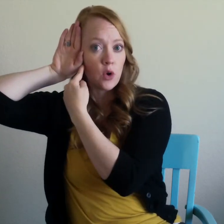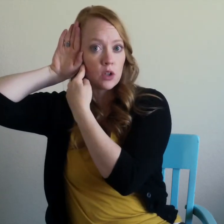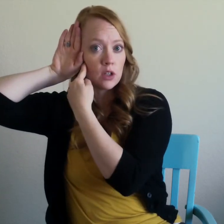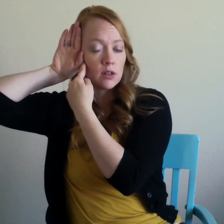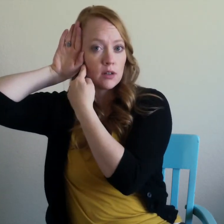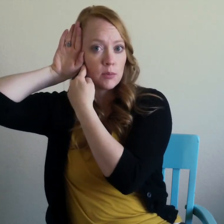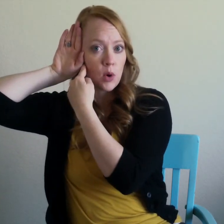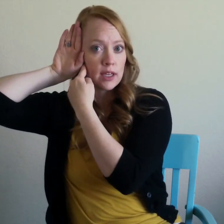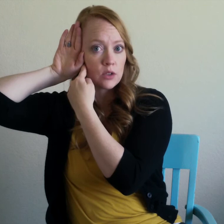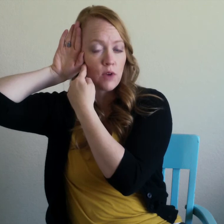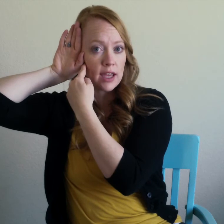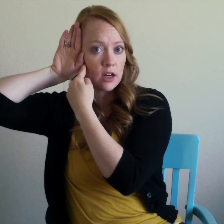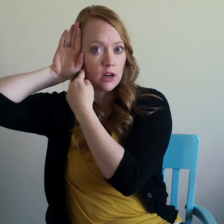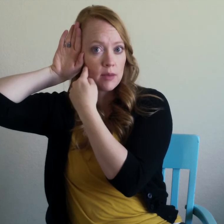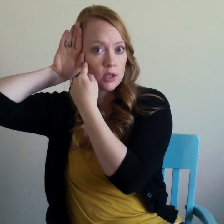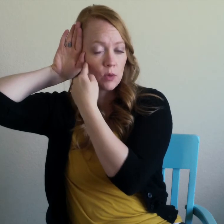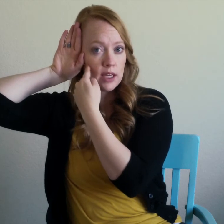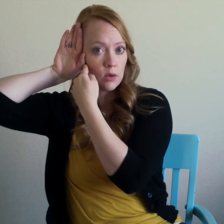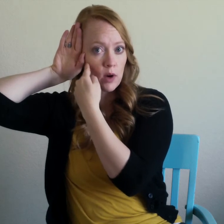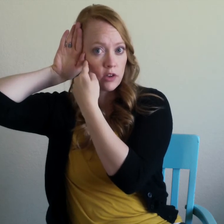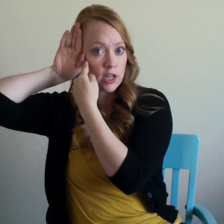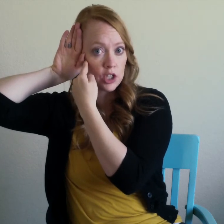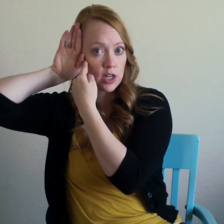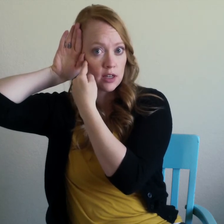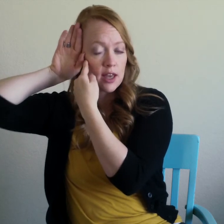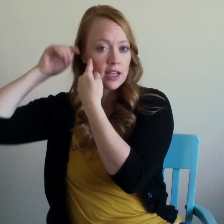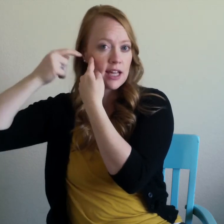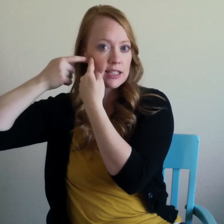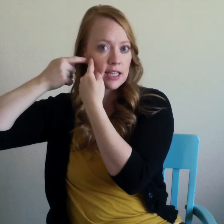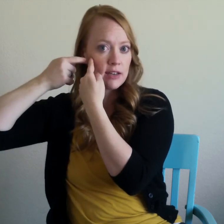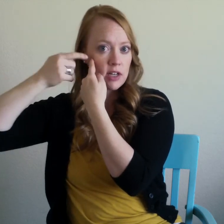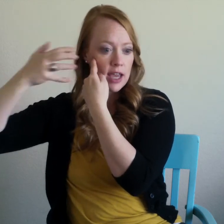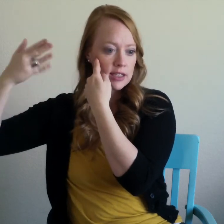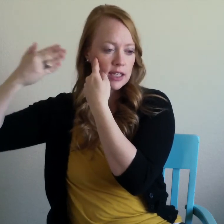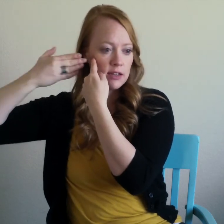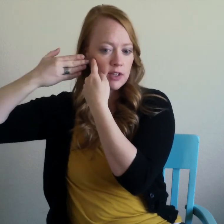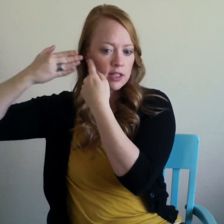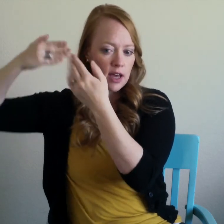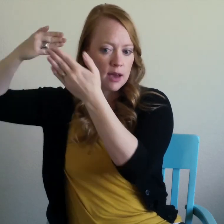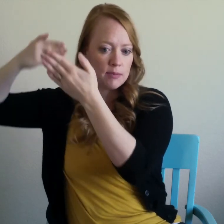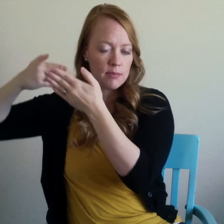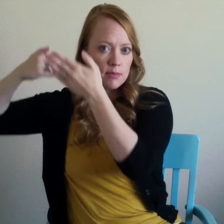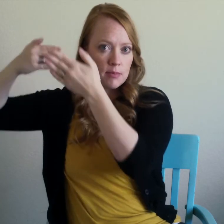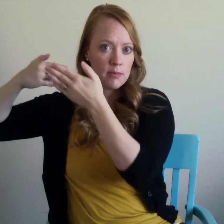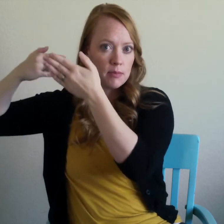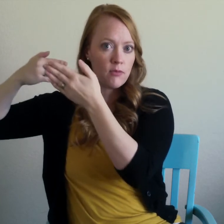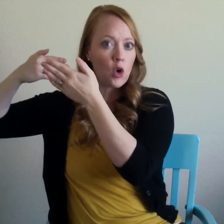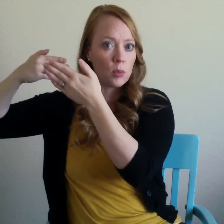focal point right here in between where they're touching because that's going to give a nice even um focal